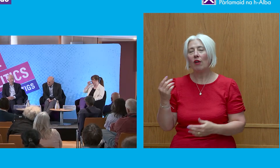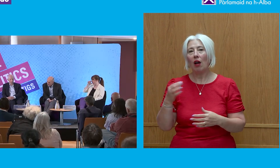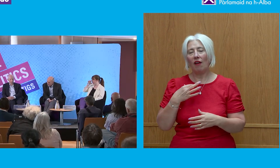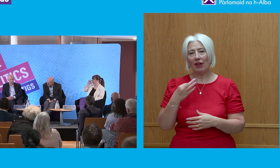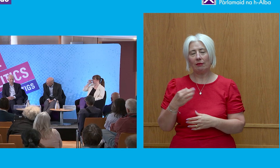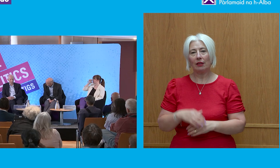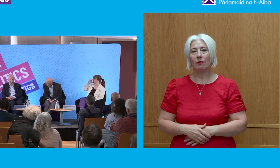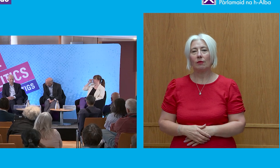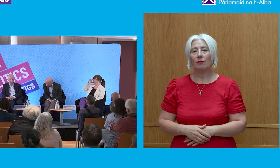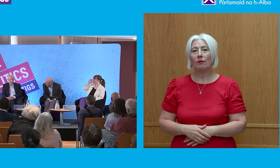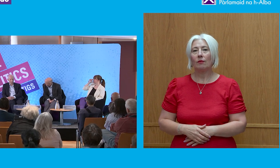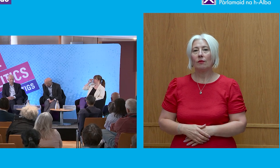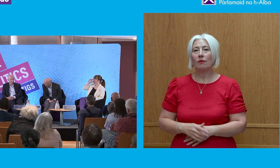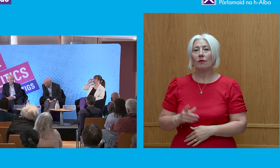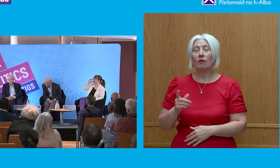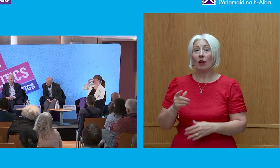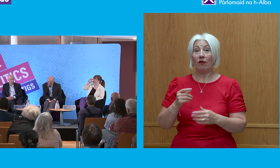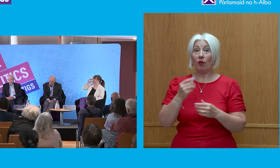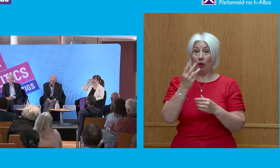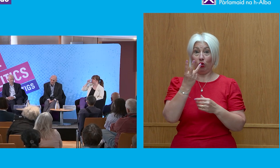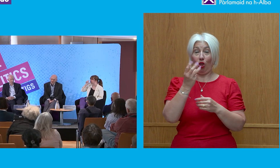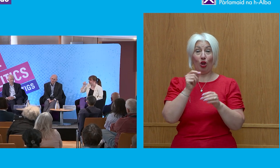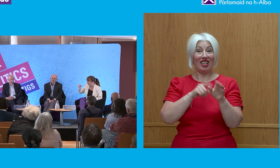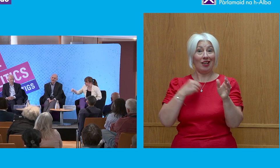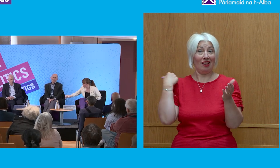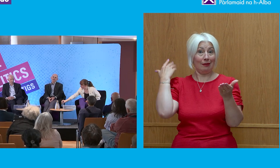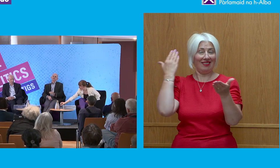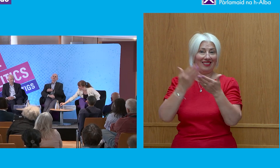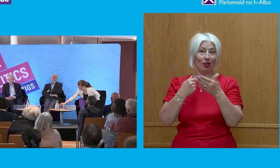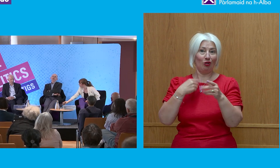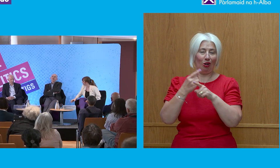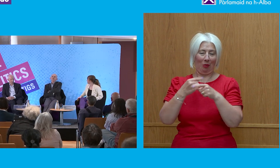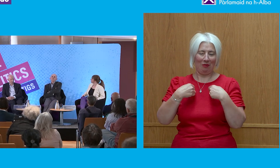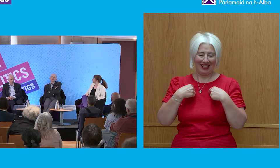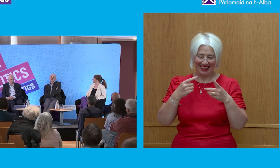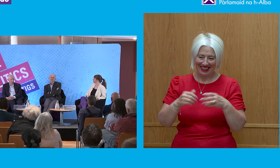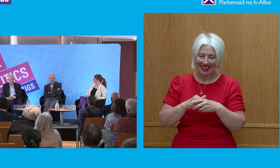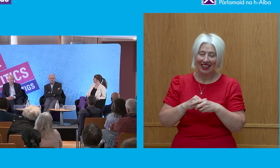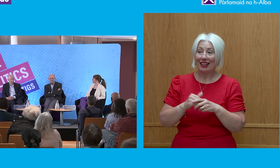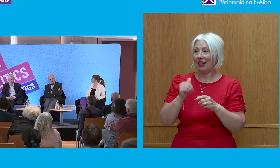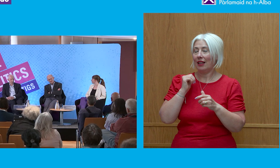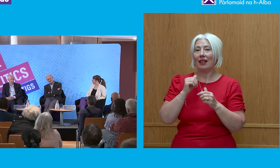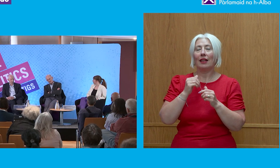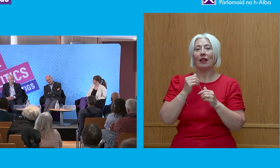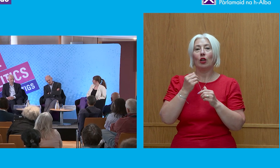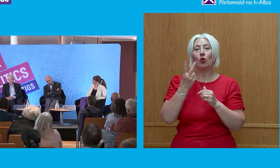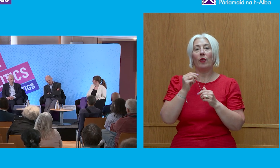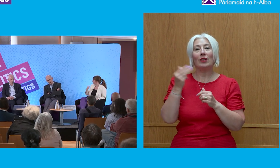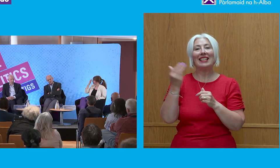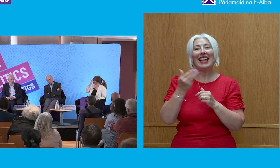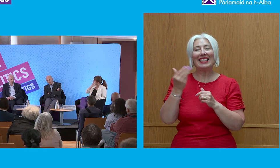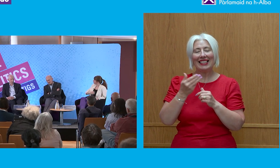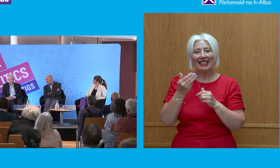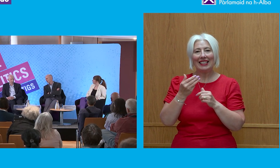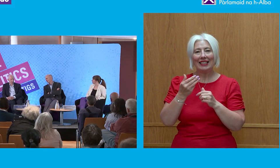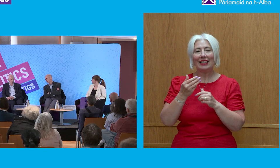So, I'll come at this from those 30 years that you spoke about, which ended on March 29th, 2019, which some of you will